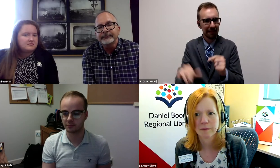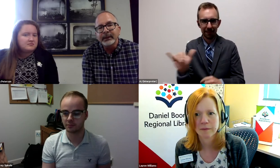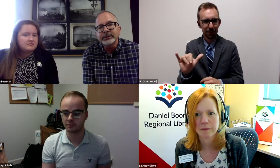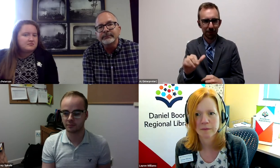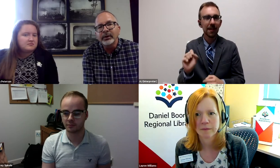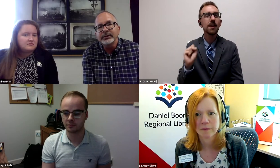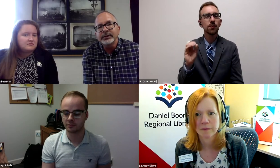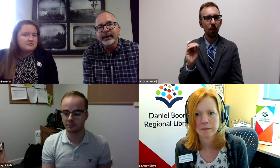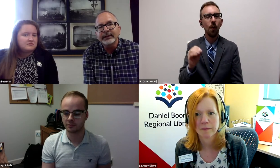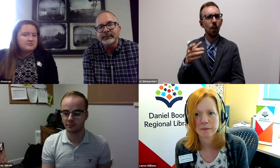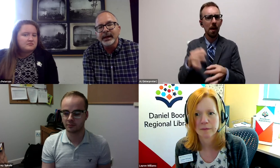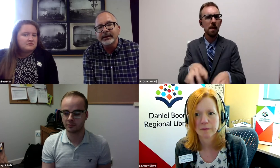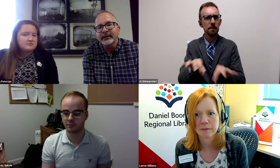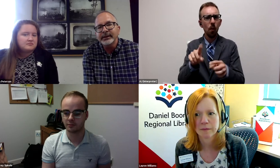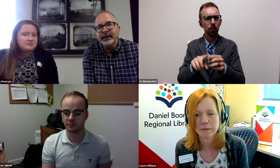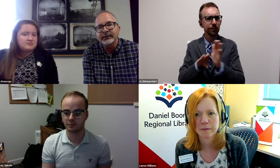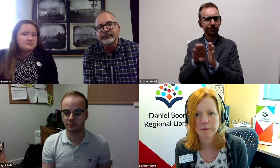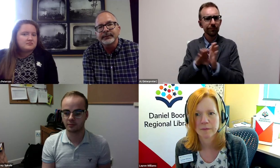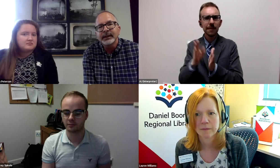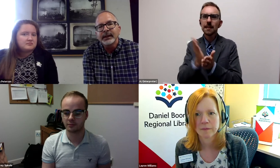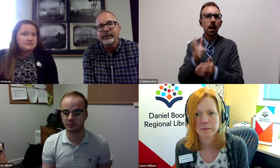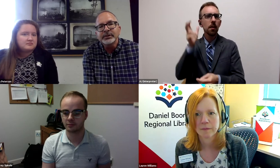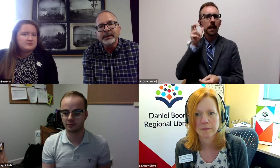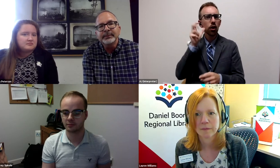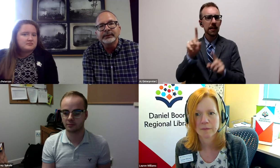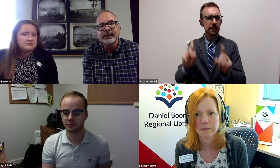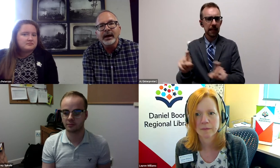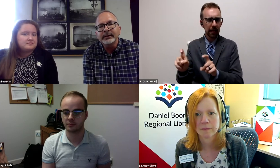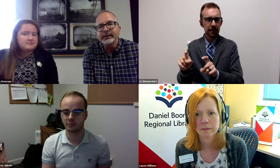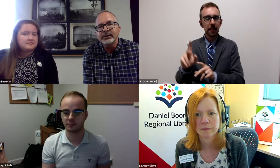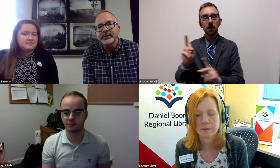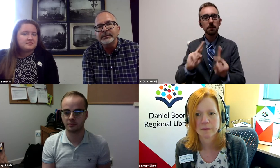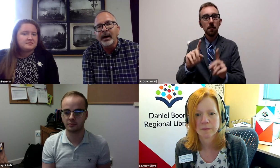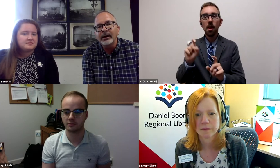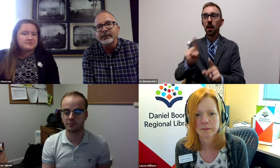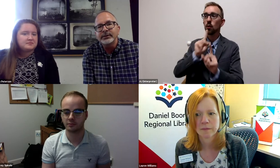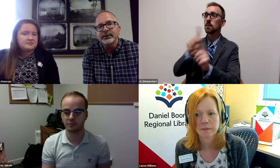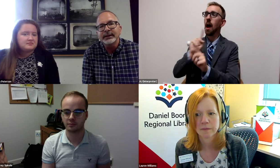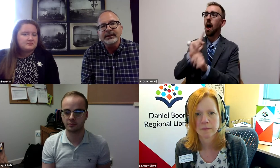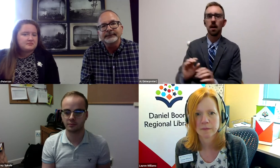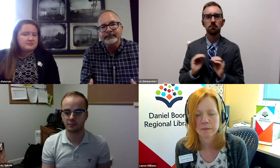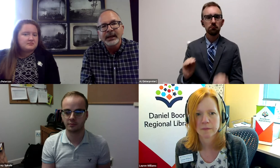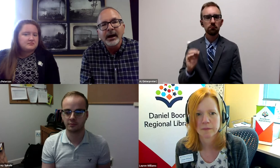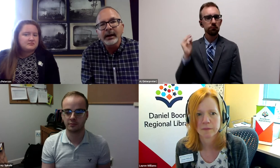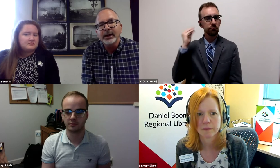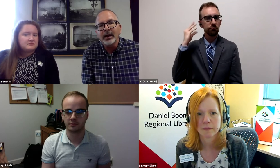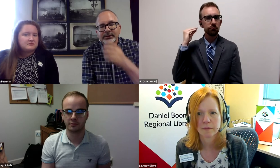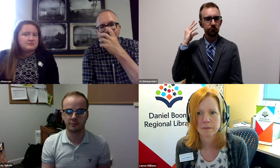so it was important to develop some kind of hearing test in which people did not need to respond to the